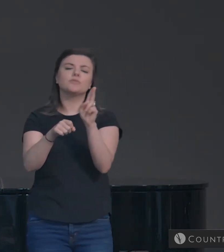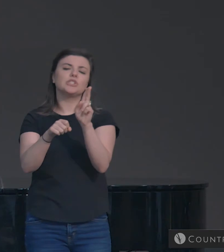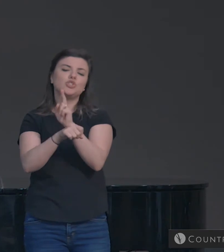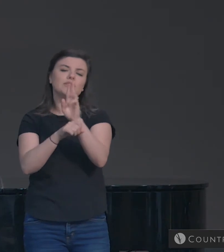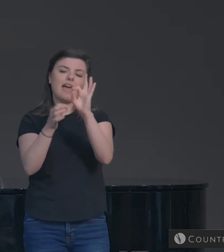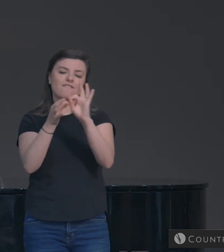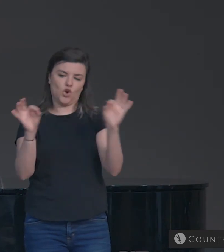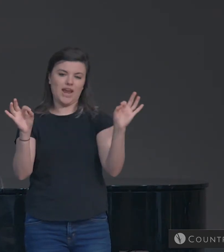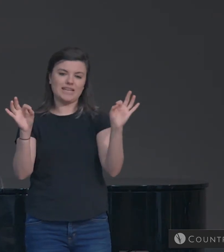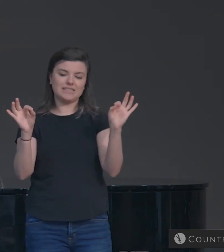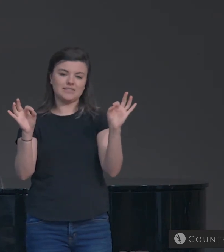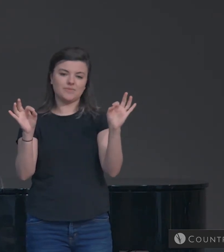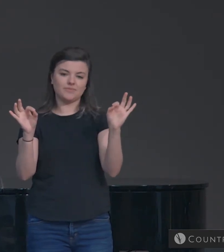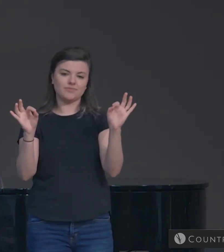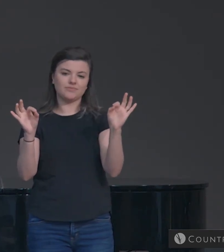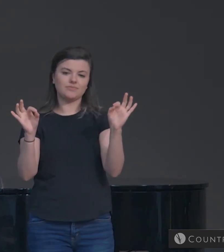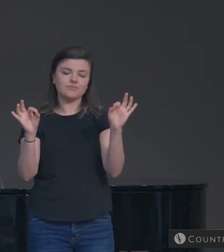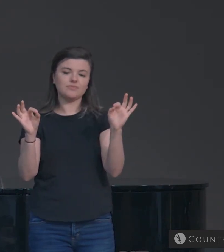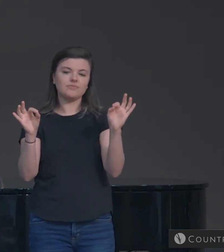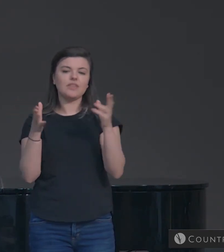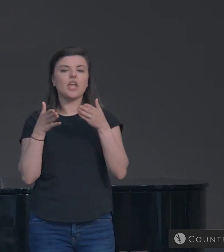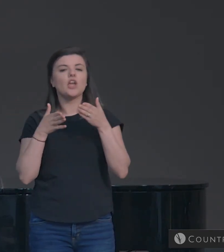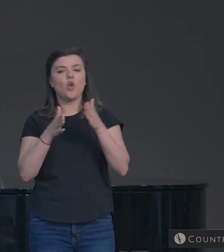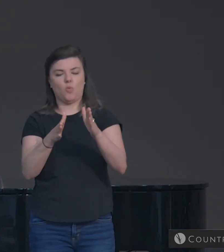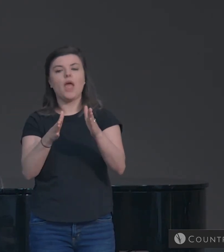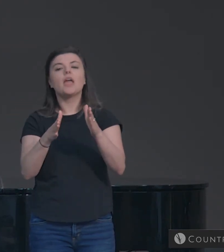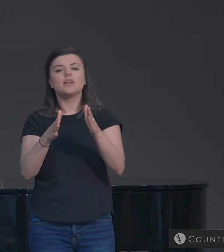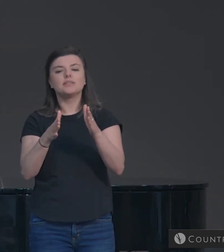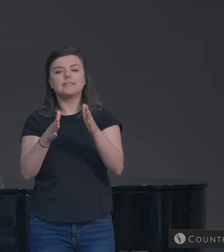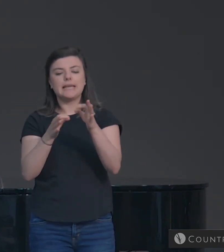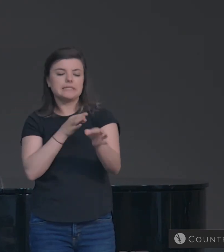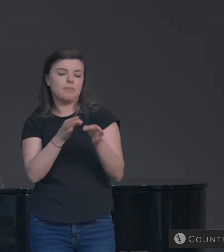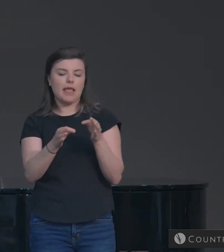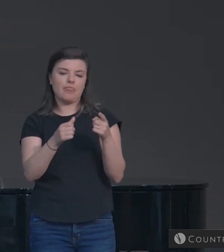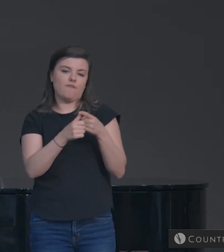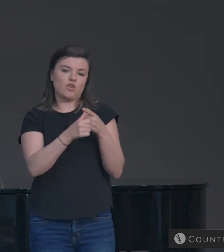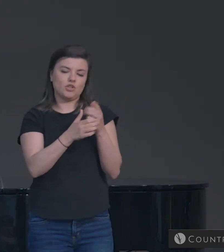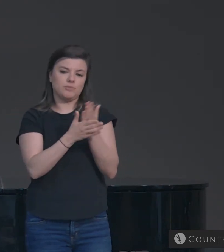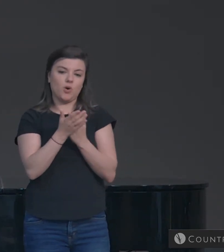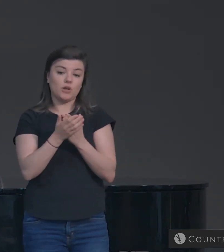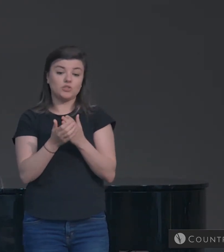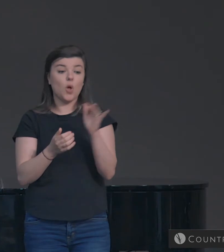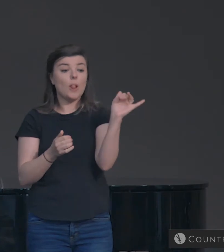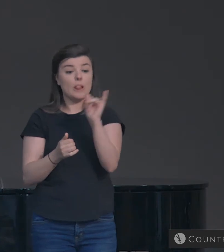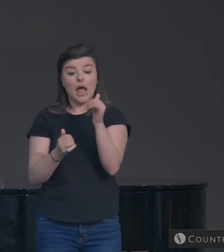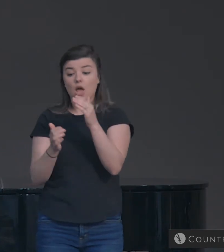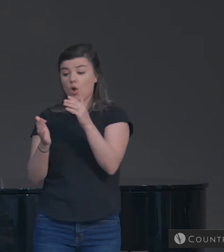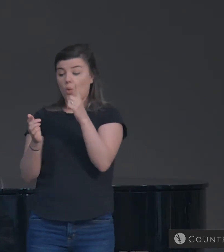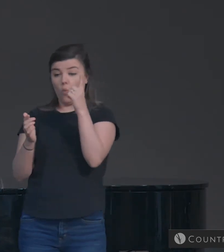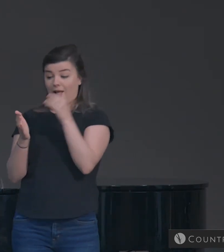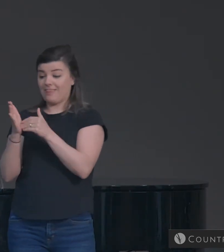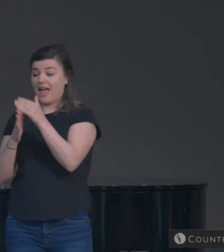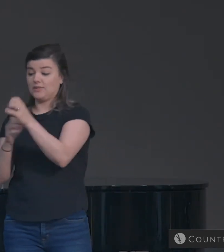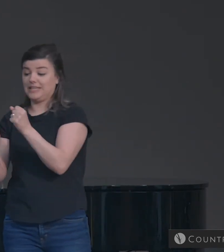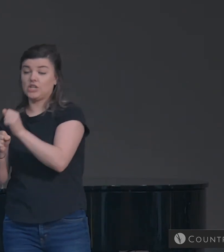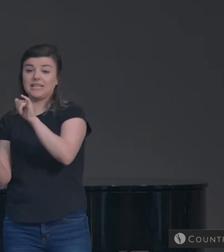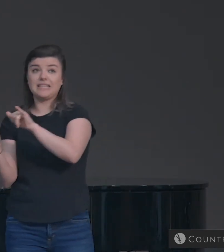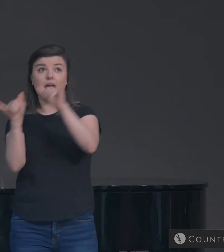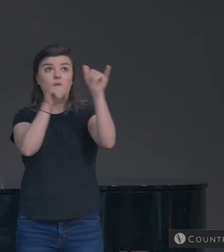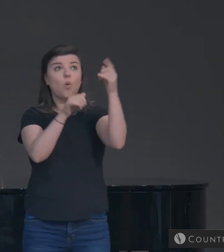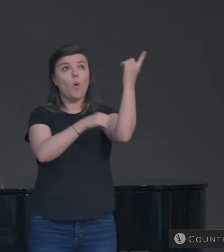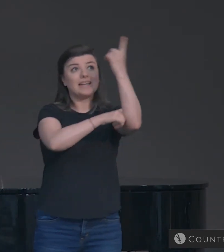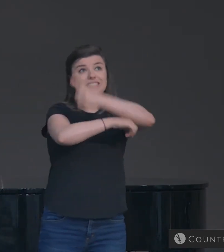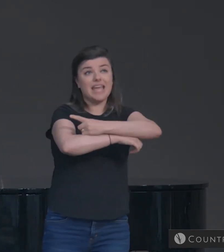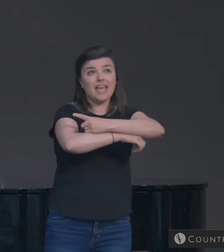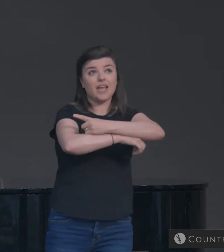in a synonymous way with the first phrase. Just like one thousand years is as one day to God. One day